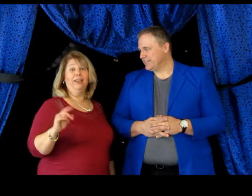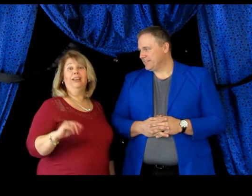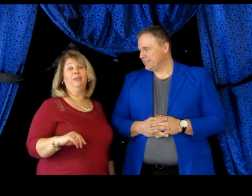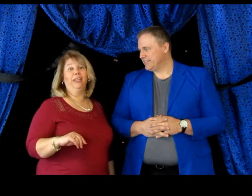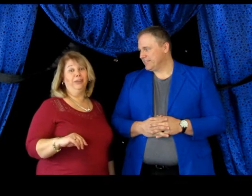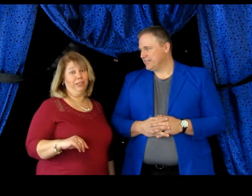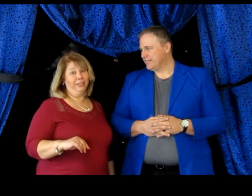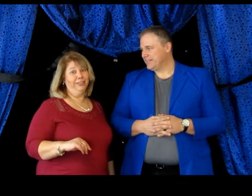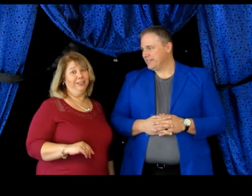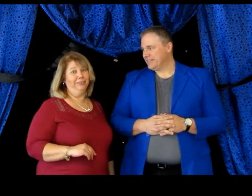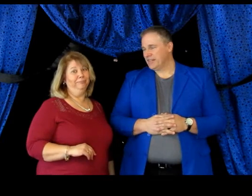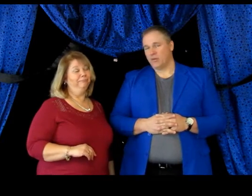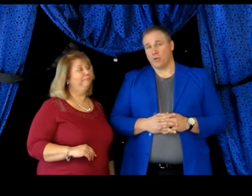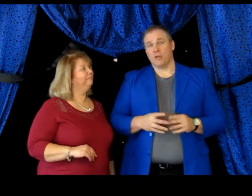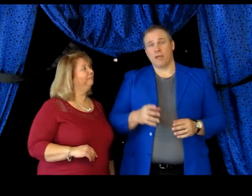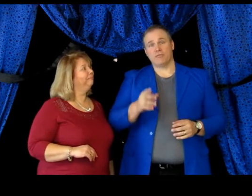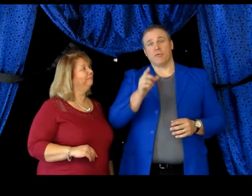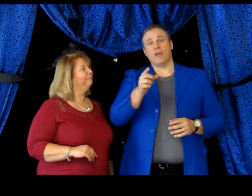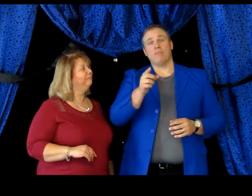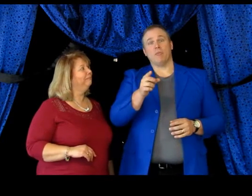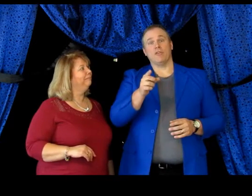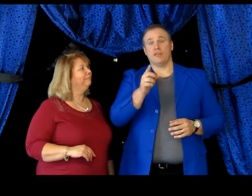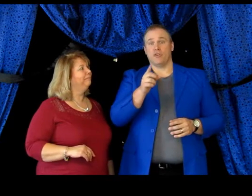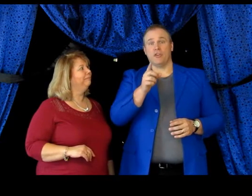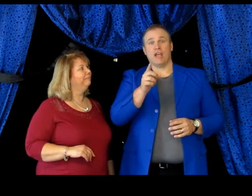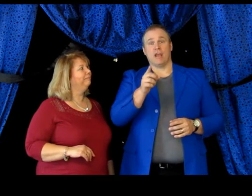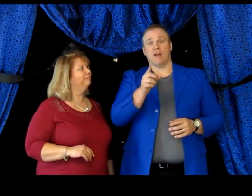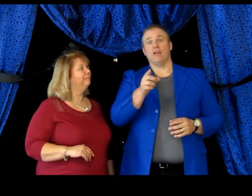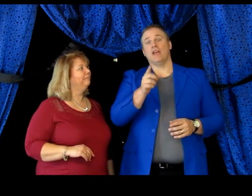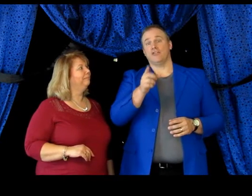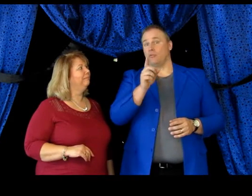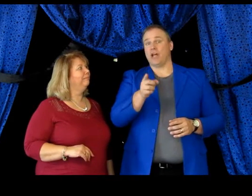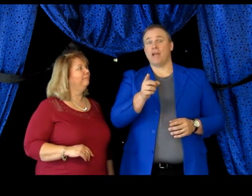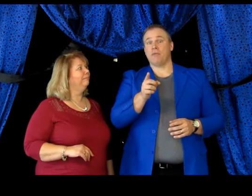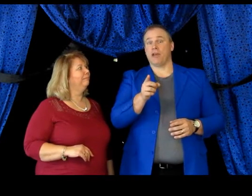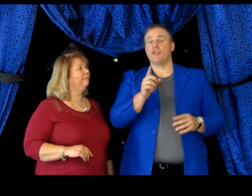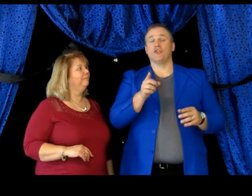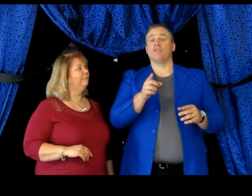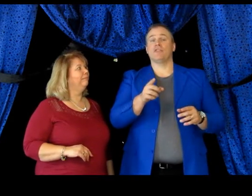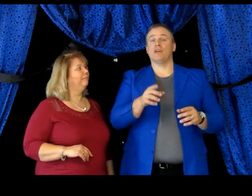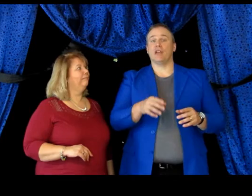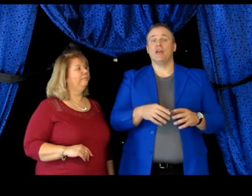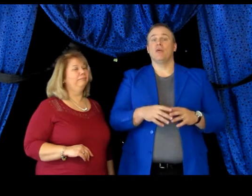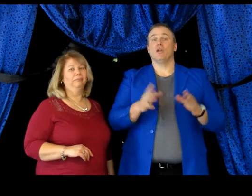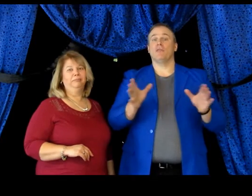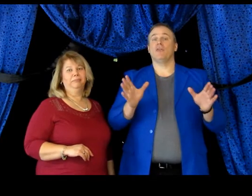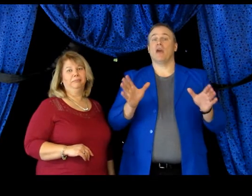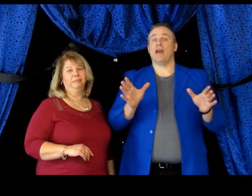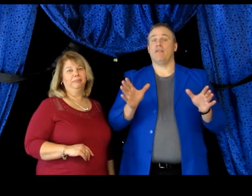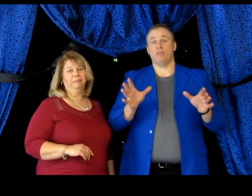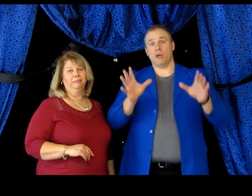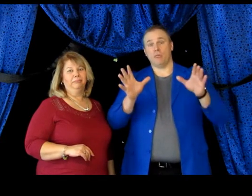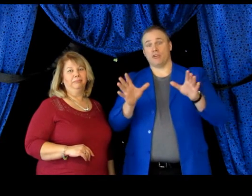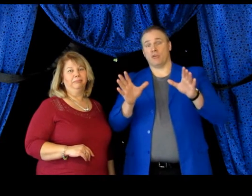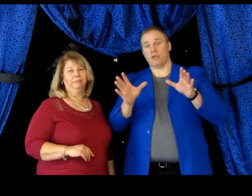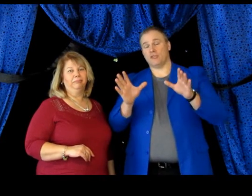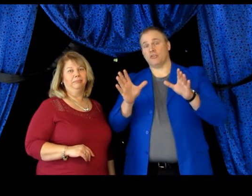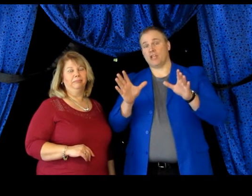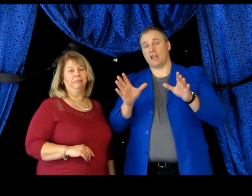and can't wait to see you. We're going to make some great memories at your daycare, at your library, at your facility. Whatever you have, the memories are going to be associated